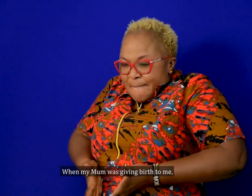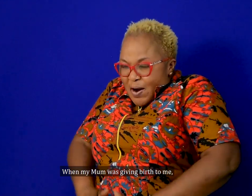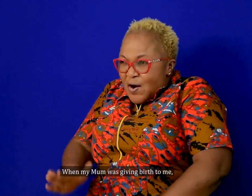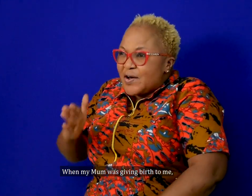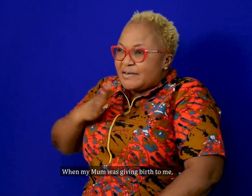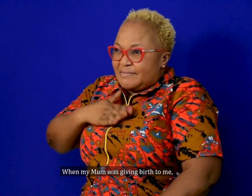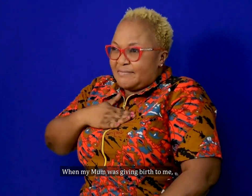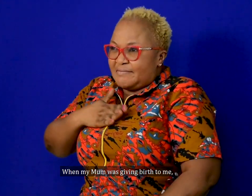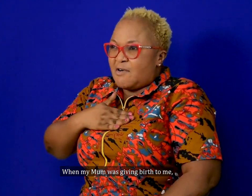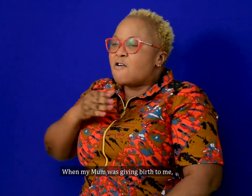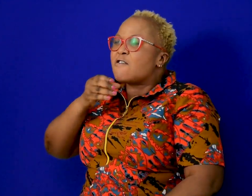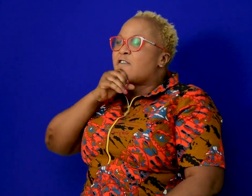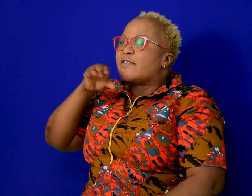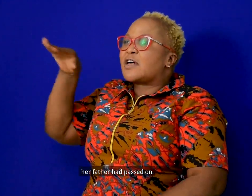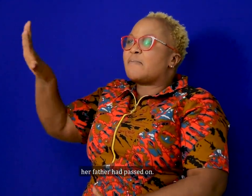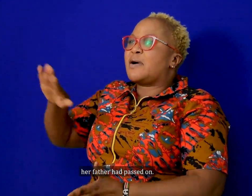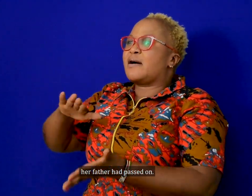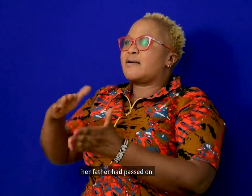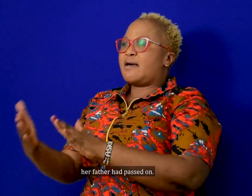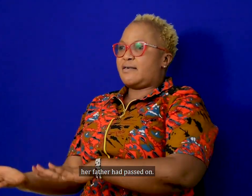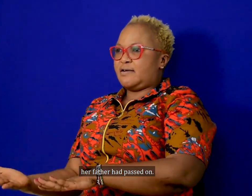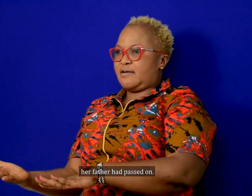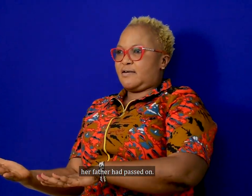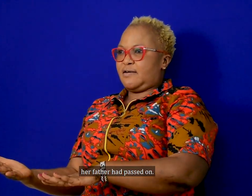was giving birth to me, her father had passed on.